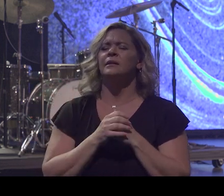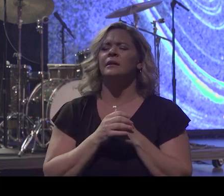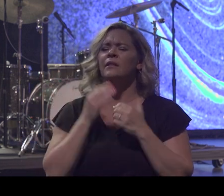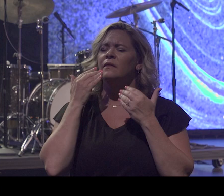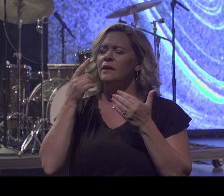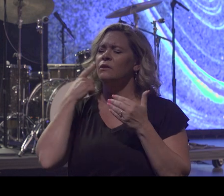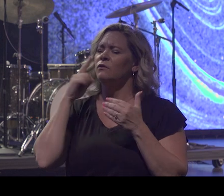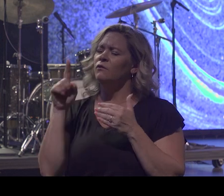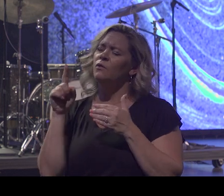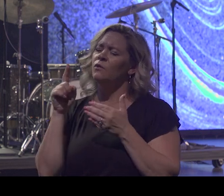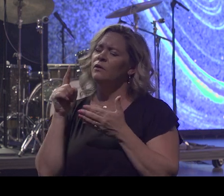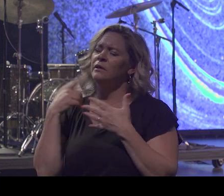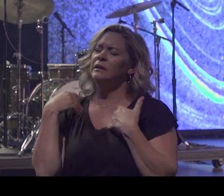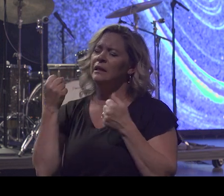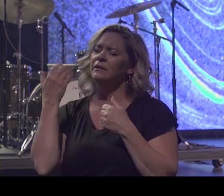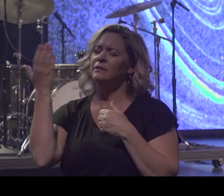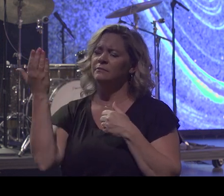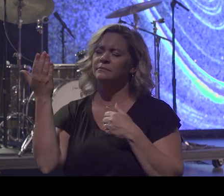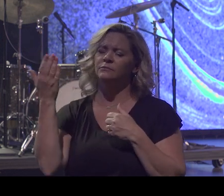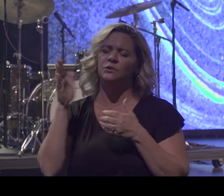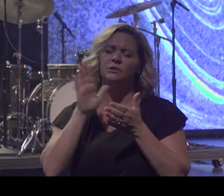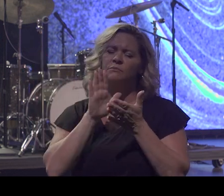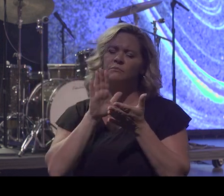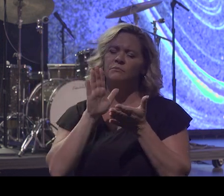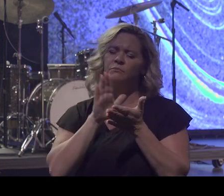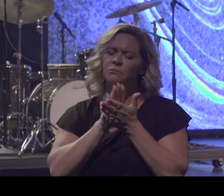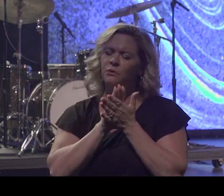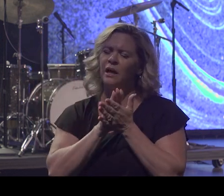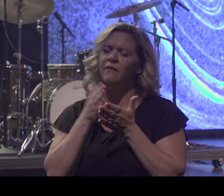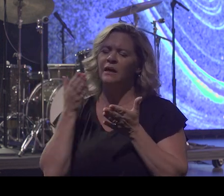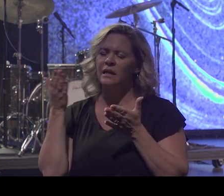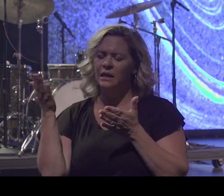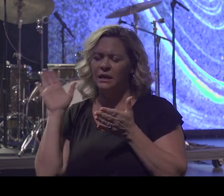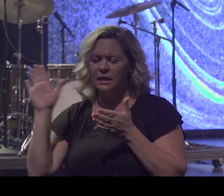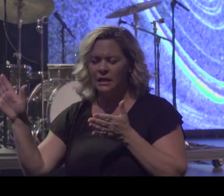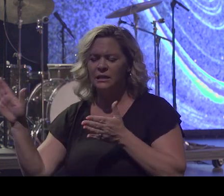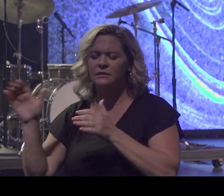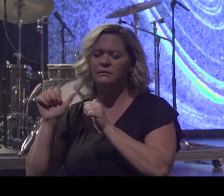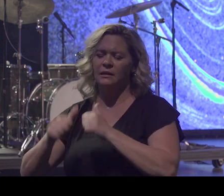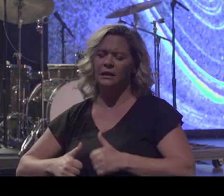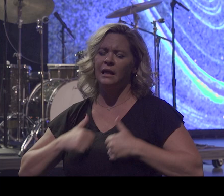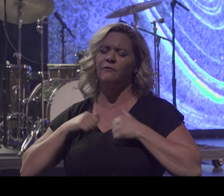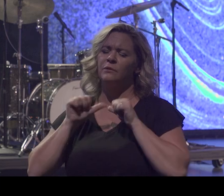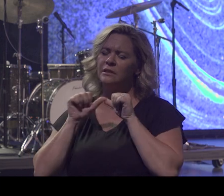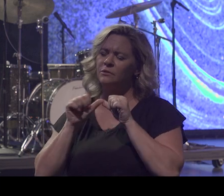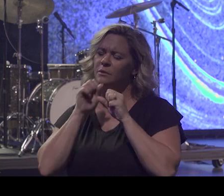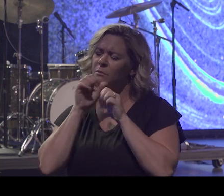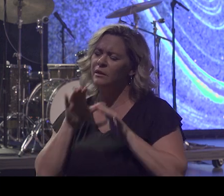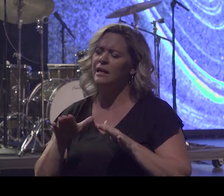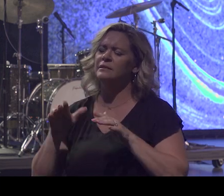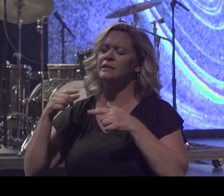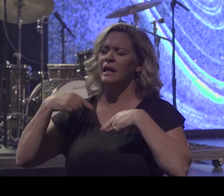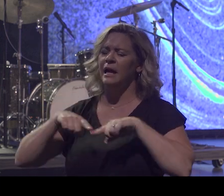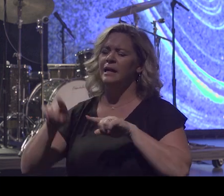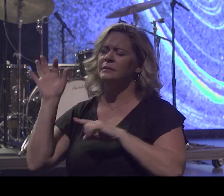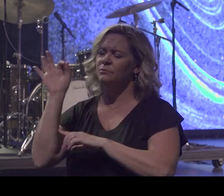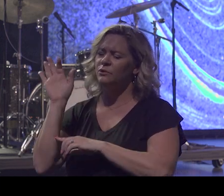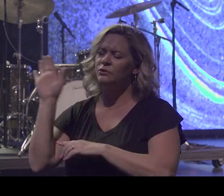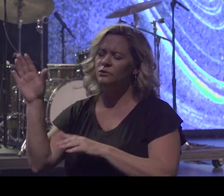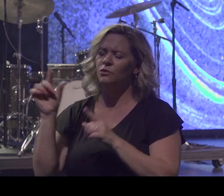And we just pray for a special blessing over his life as he continues to spread your good news. And Lord, today I just pray for all of